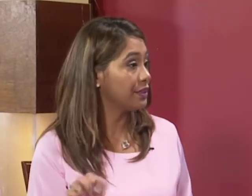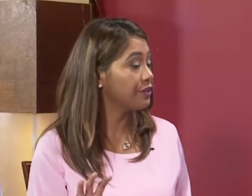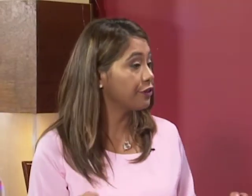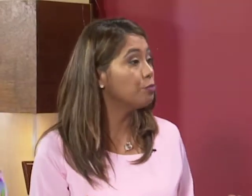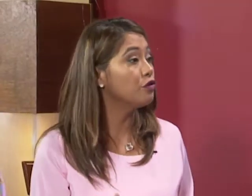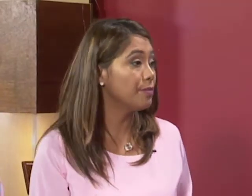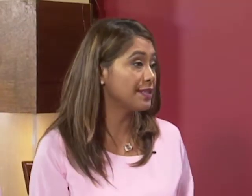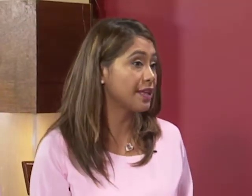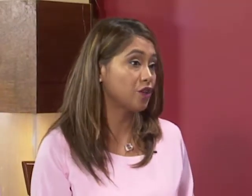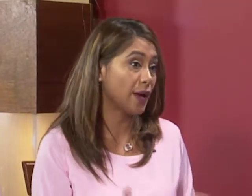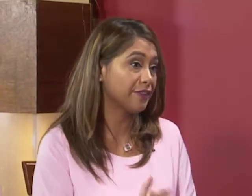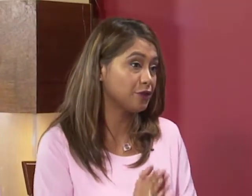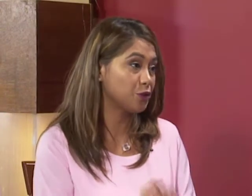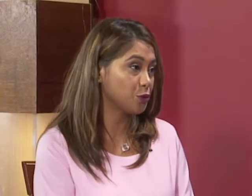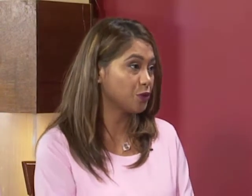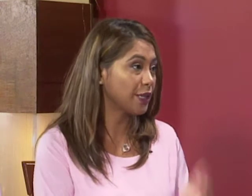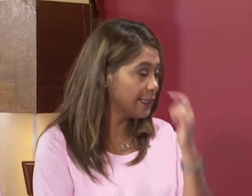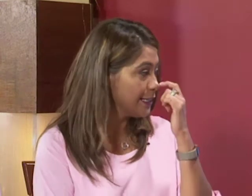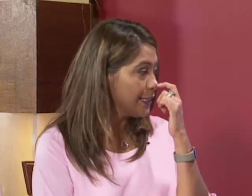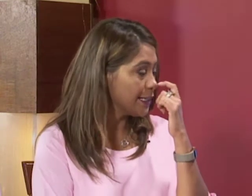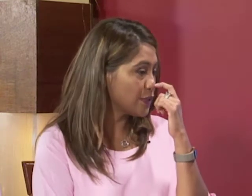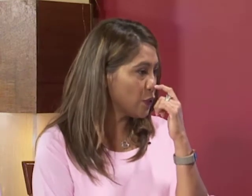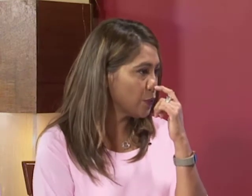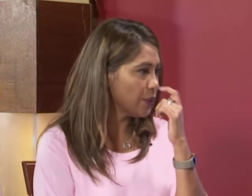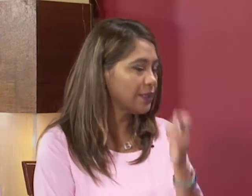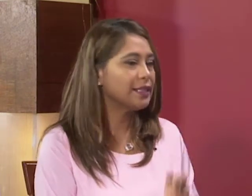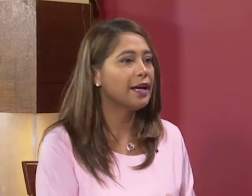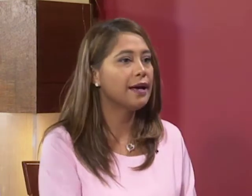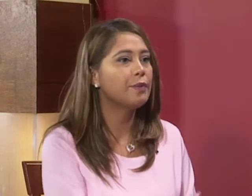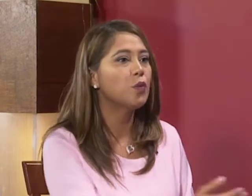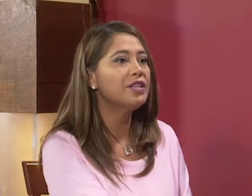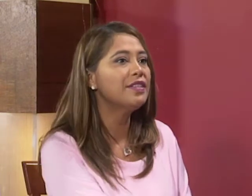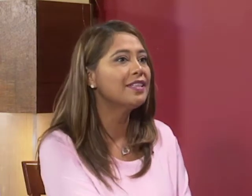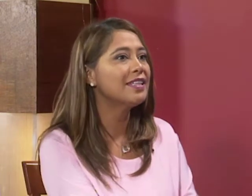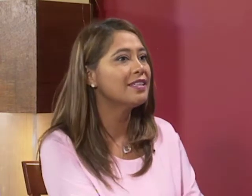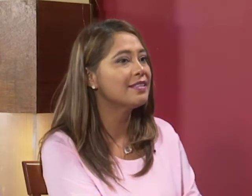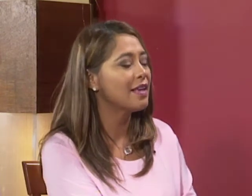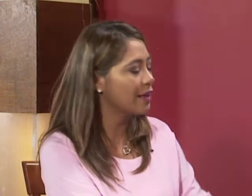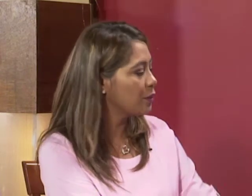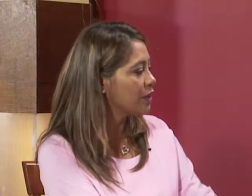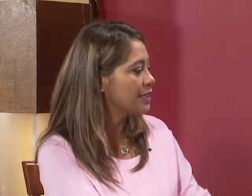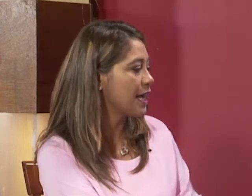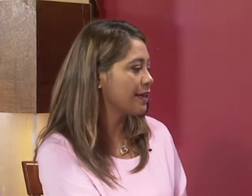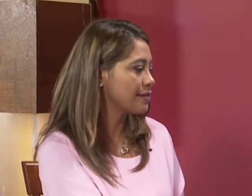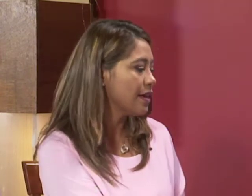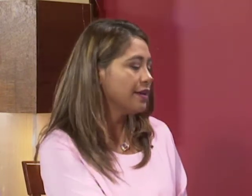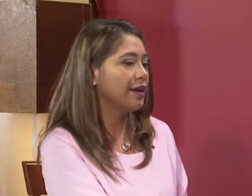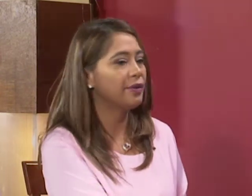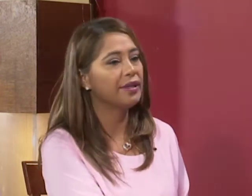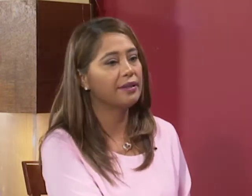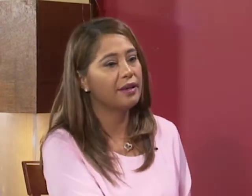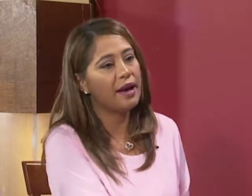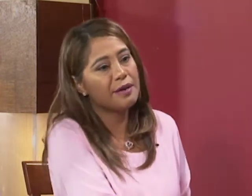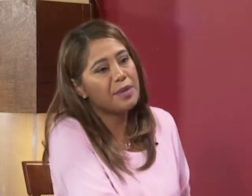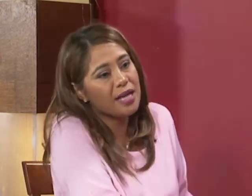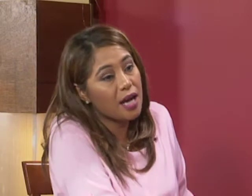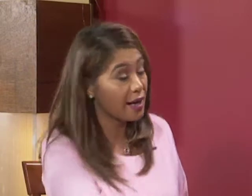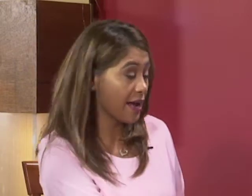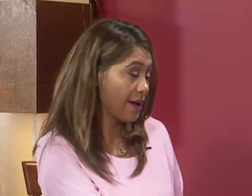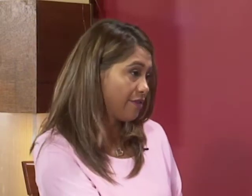different movements that you have to do right so um one of the things i wanted to ask now i may not have